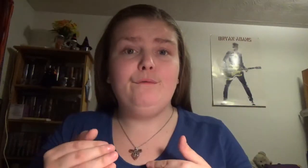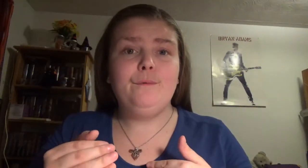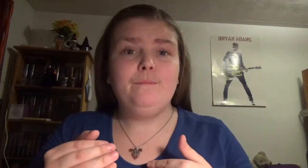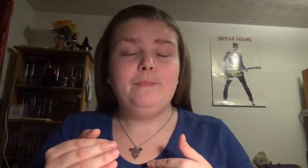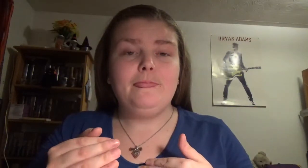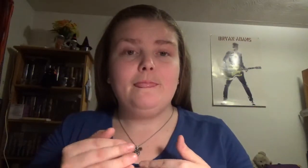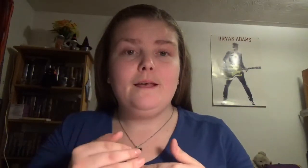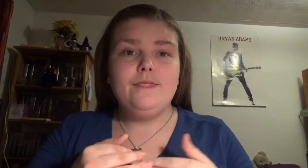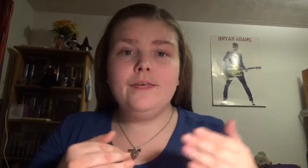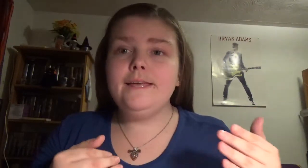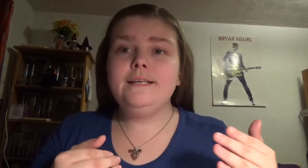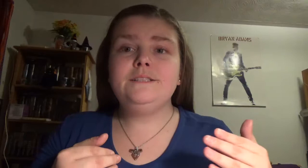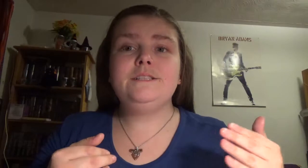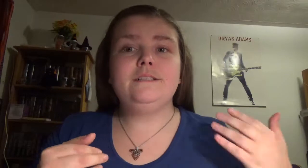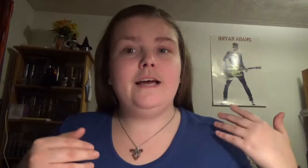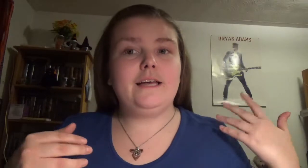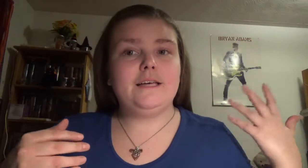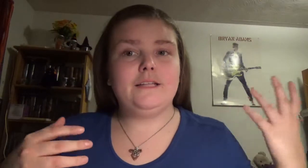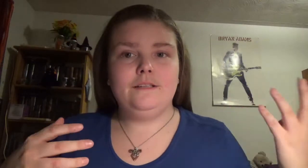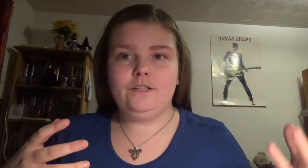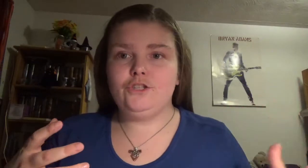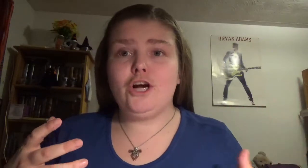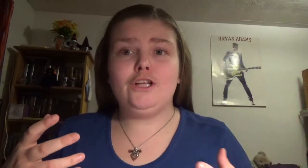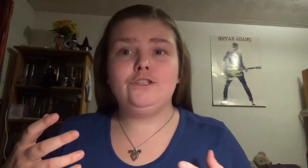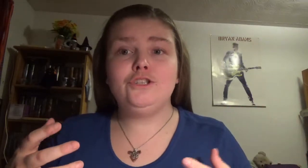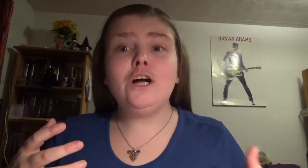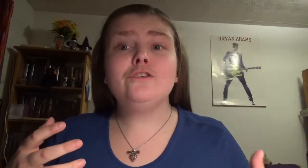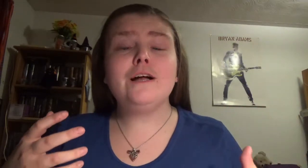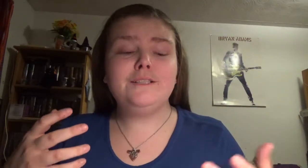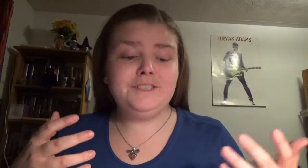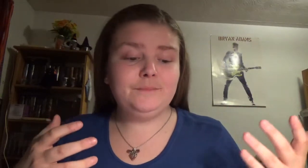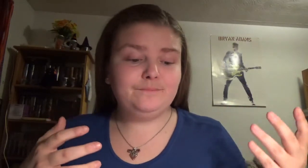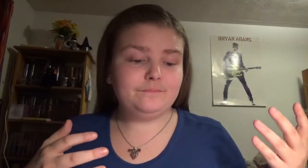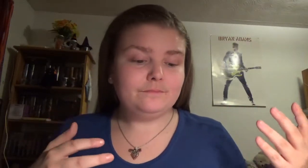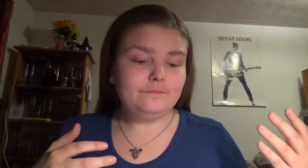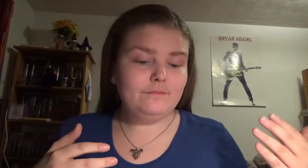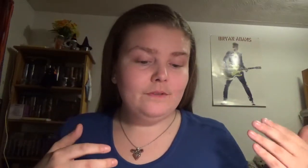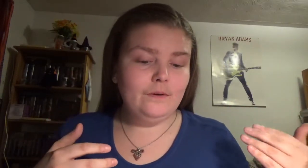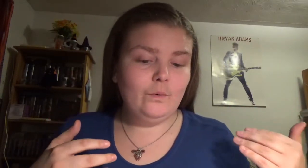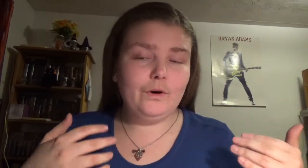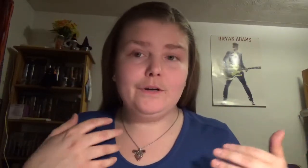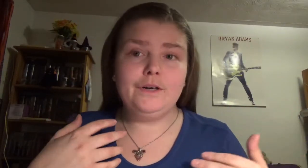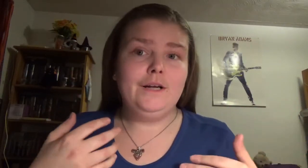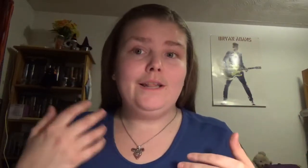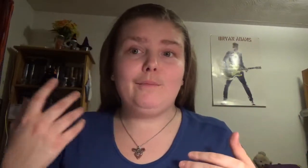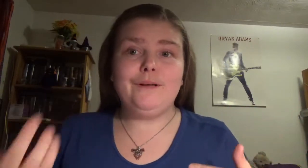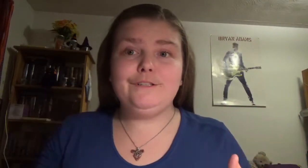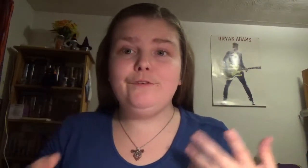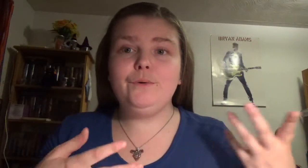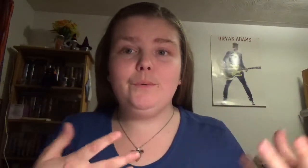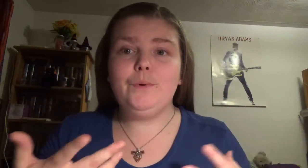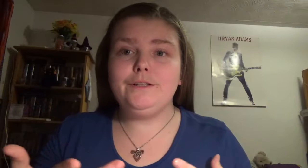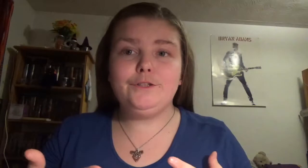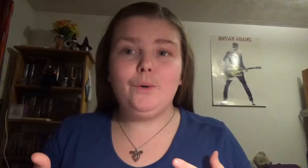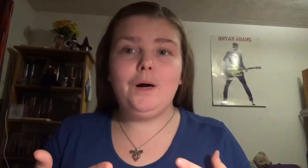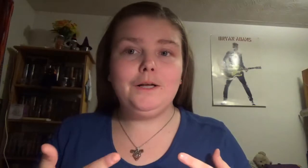things like the genres or like points of view and so on.